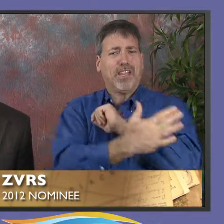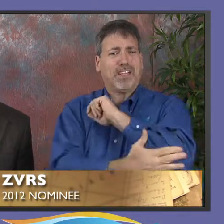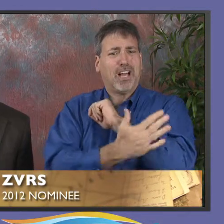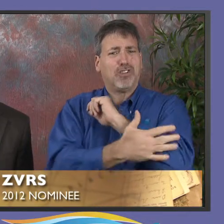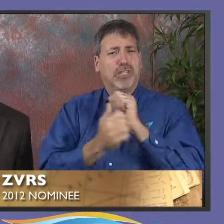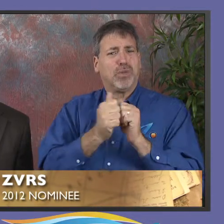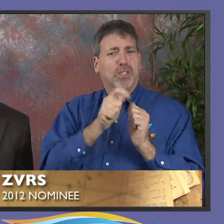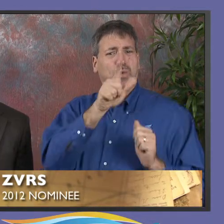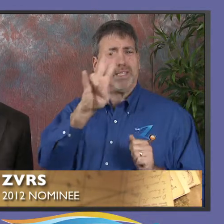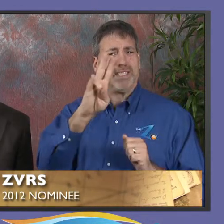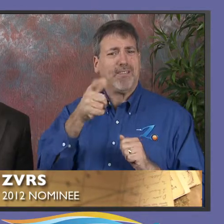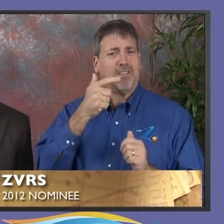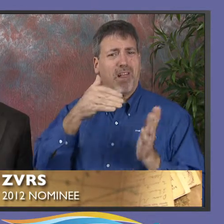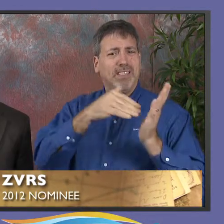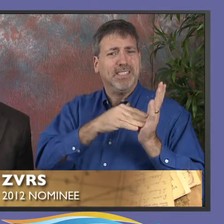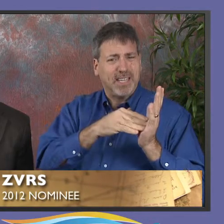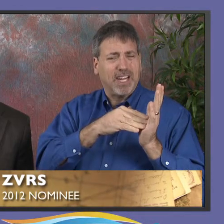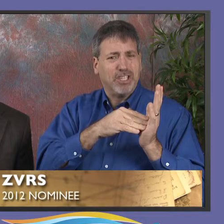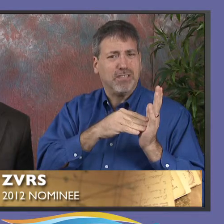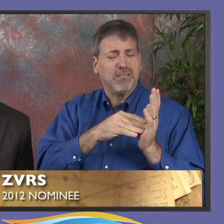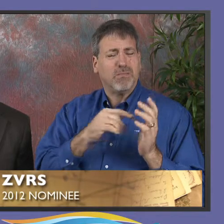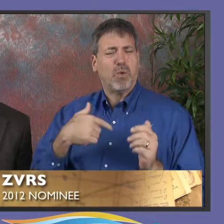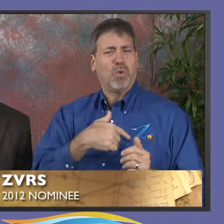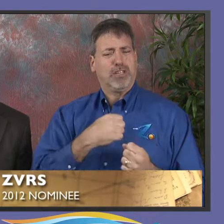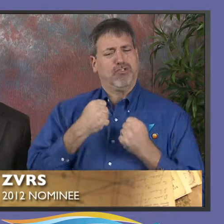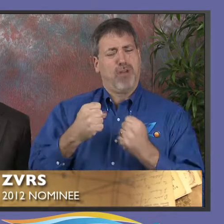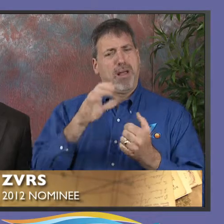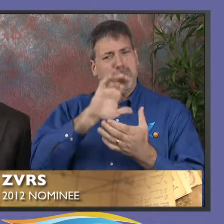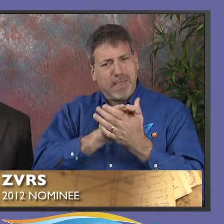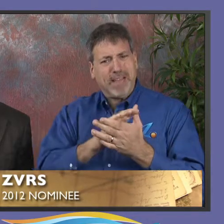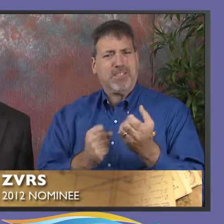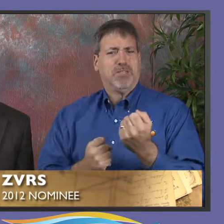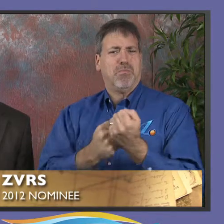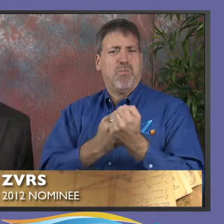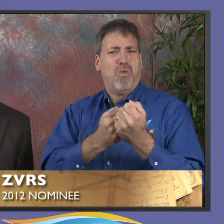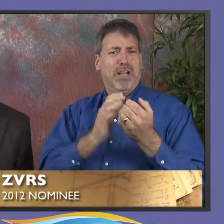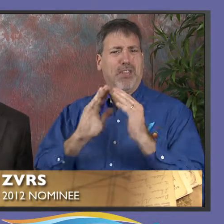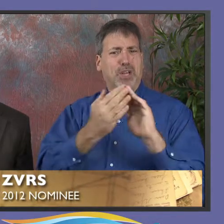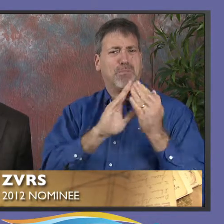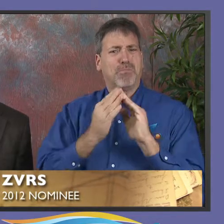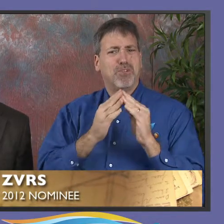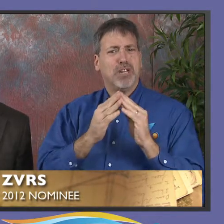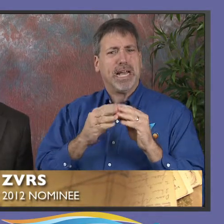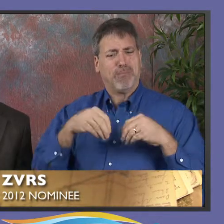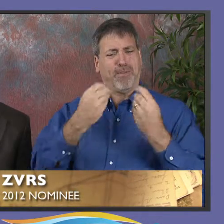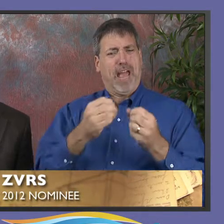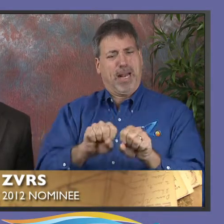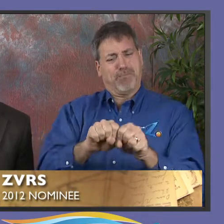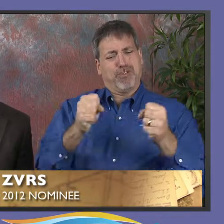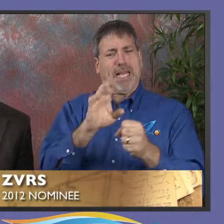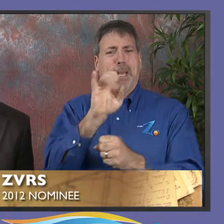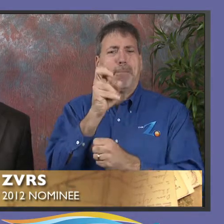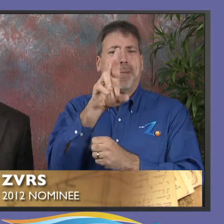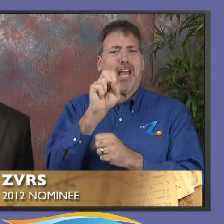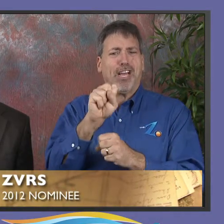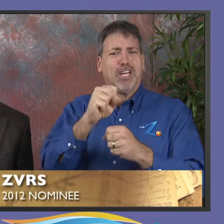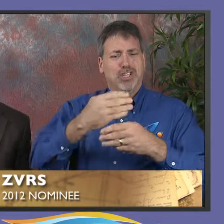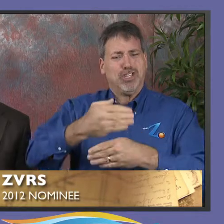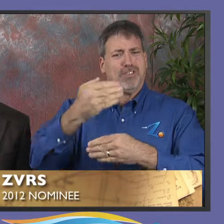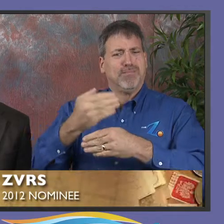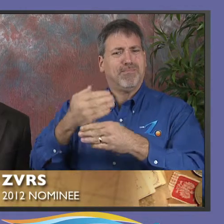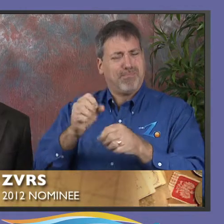plus 500 additional employees across the country with 27 call centers. We're a strong believer in supporting the community